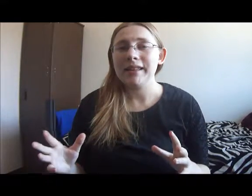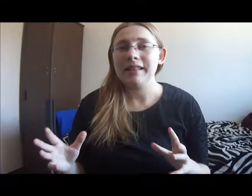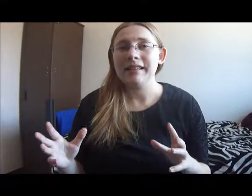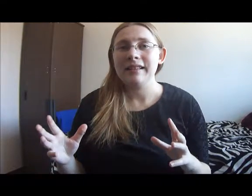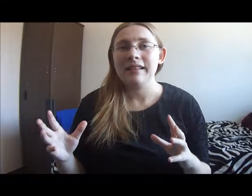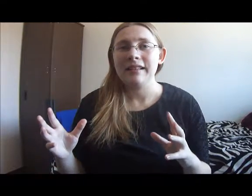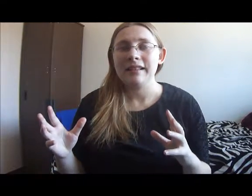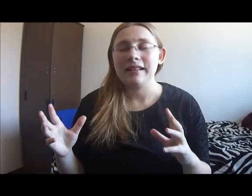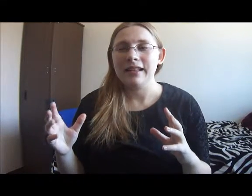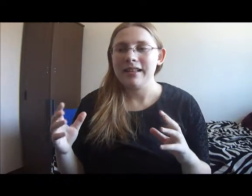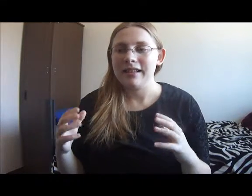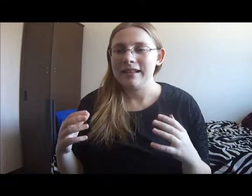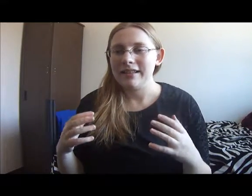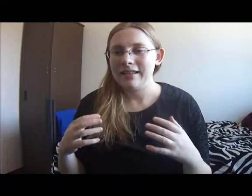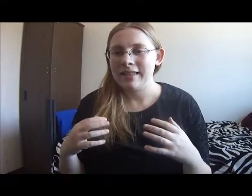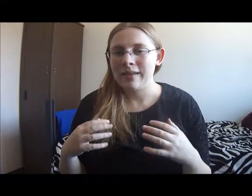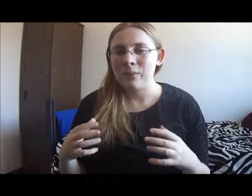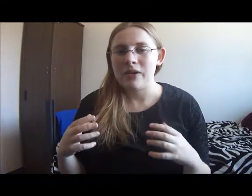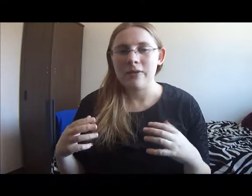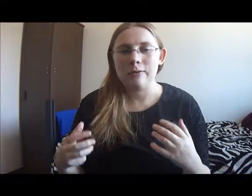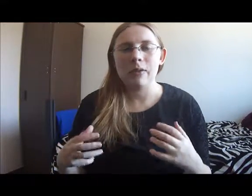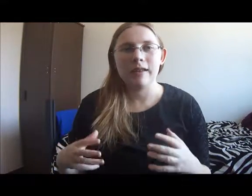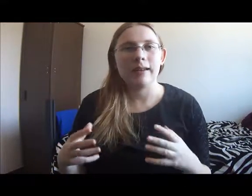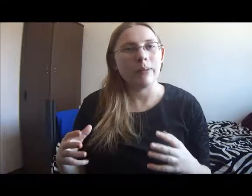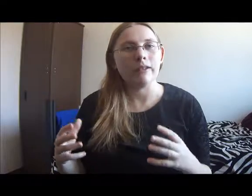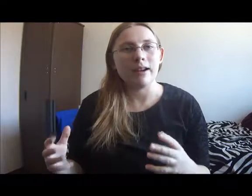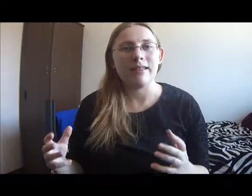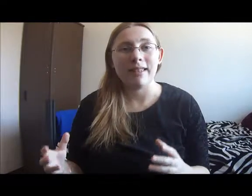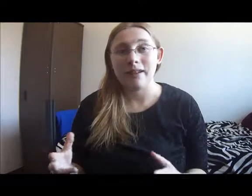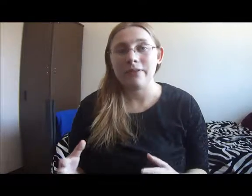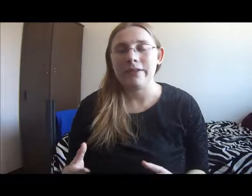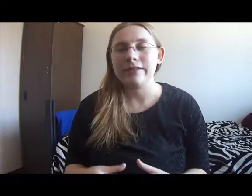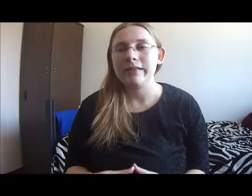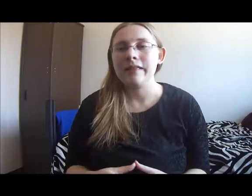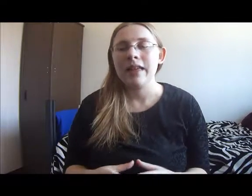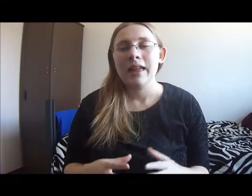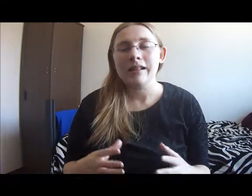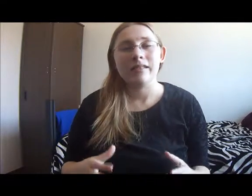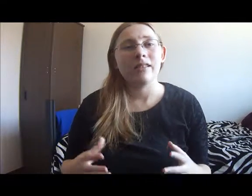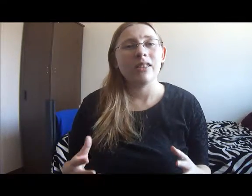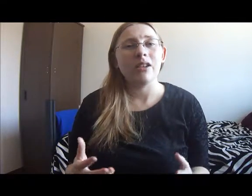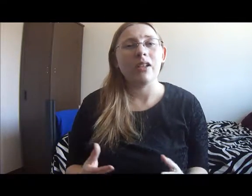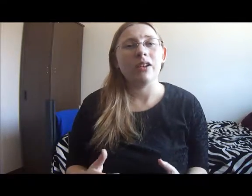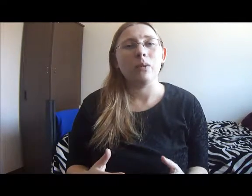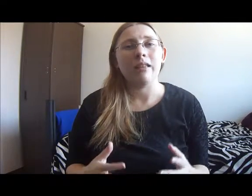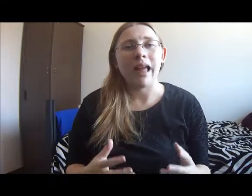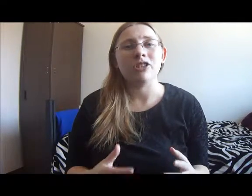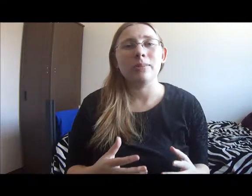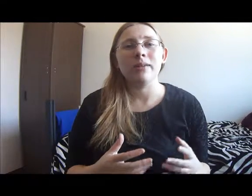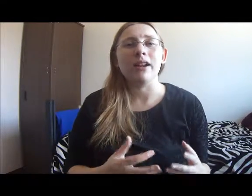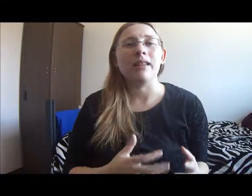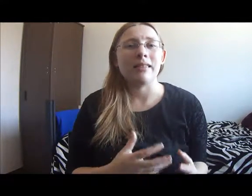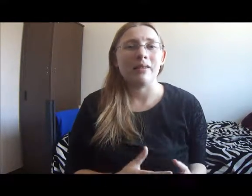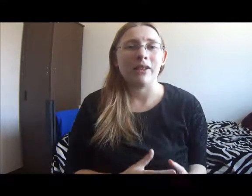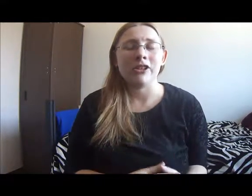somebody who's willing to make great sacrifices and still in a lot of ways actually be very selfish.